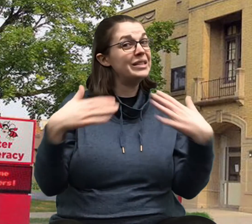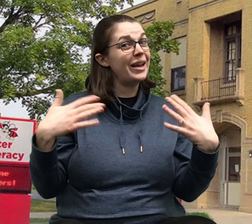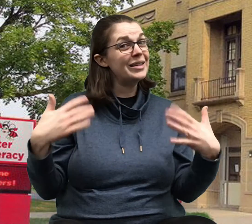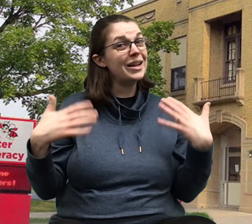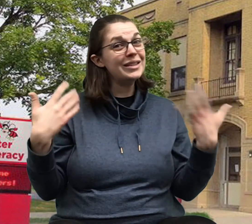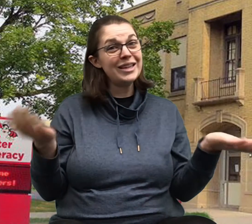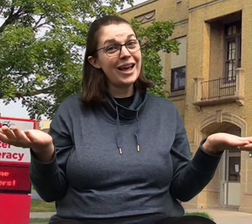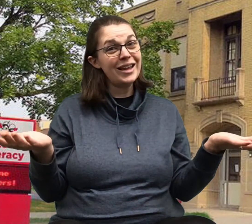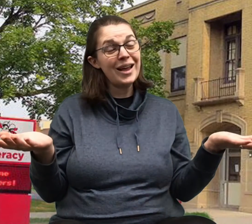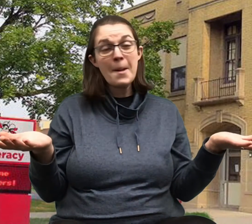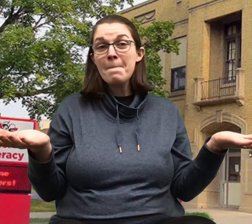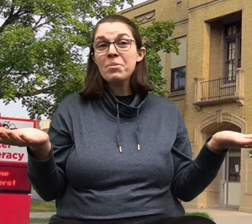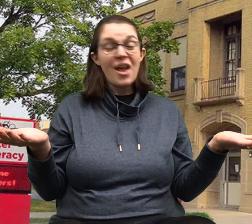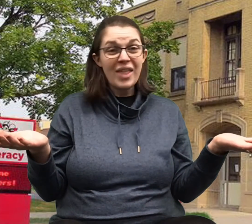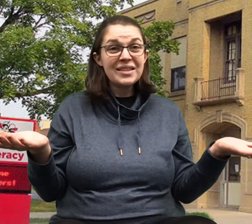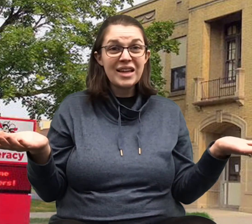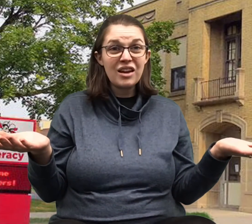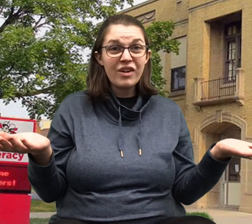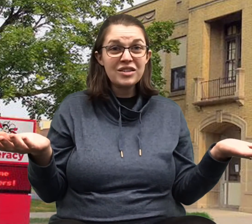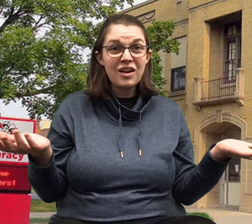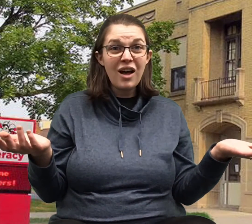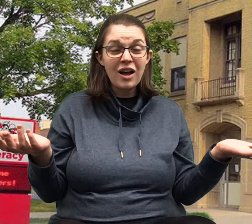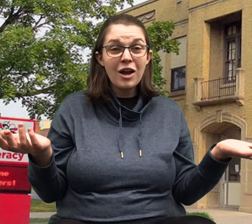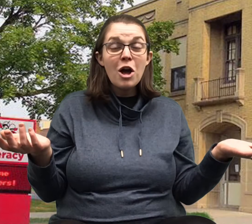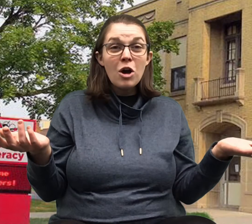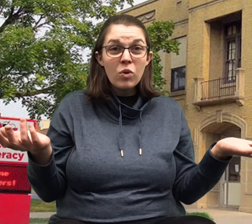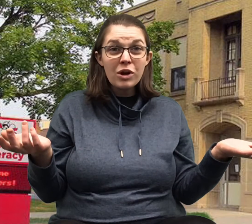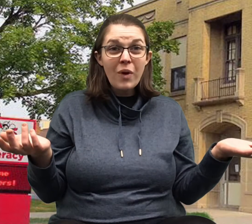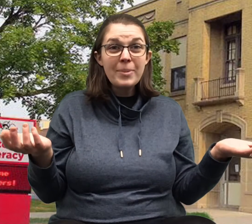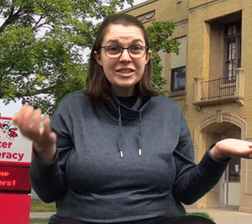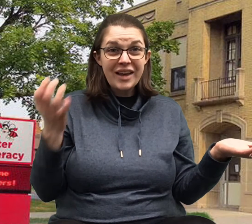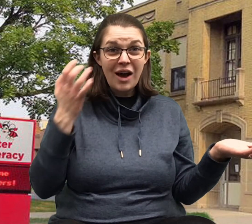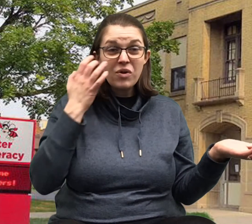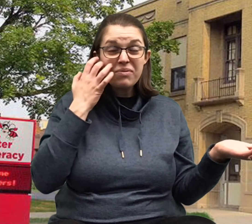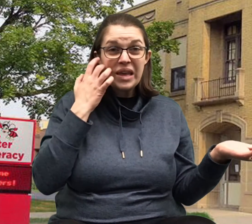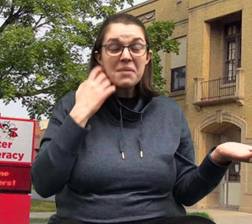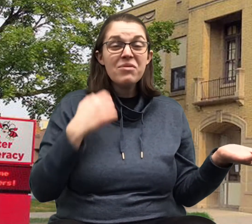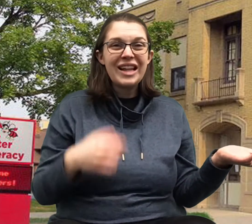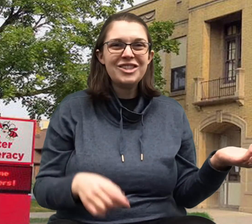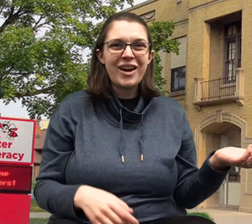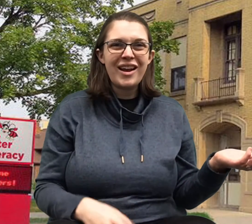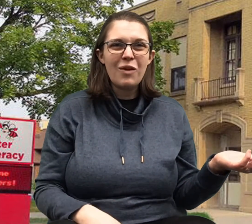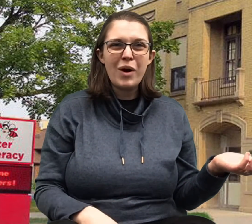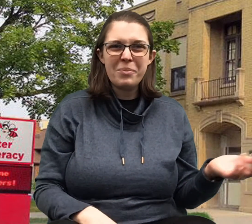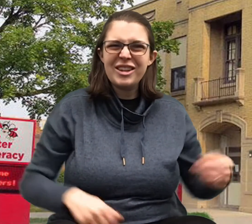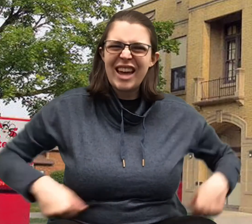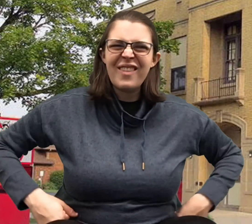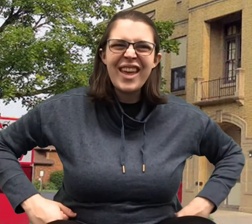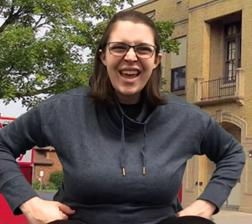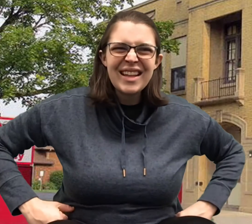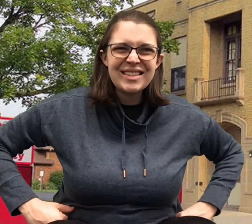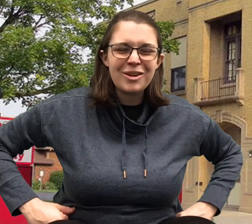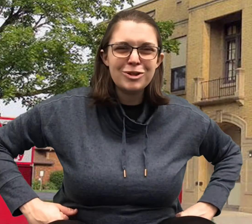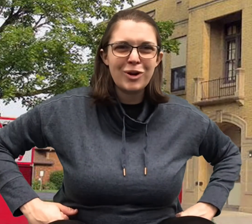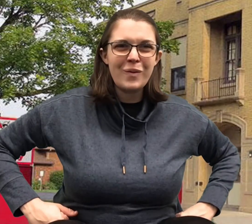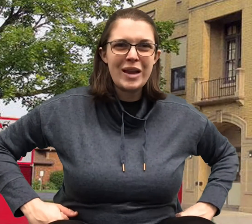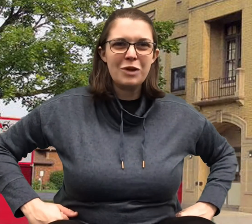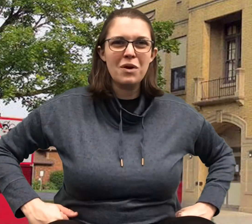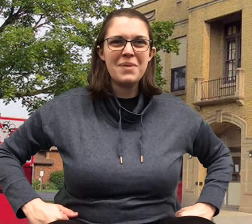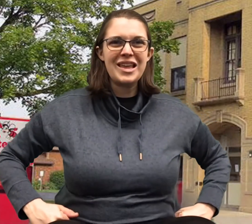Johnny's all done. And that's the end of our song. Were you able to count with me? Let's try it all one more time. It's so short we can repeat it.